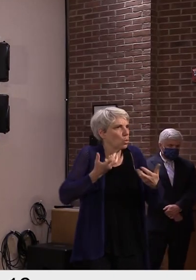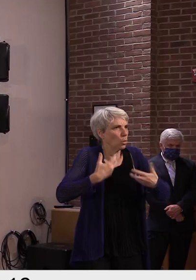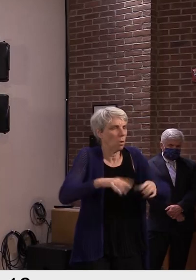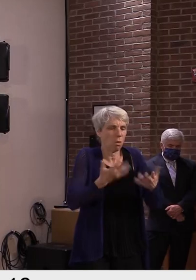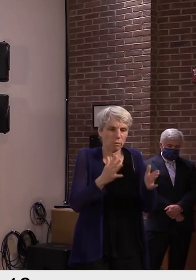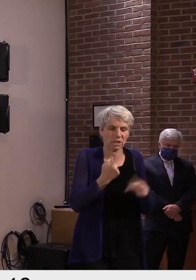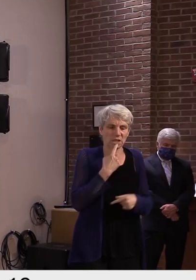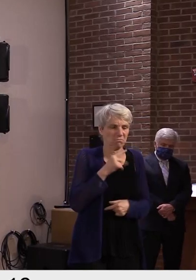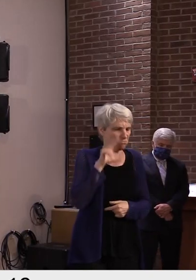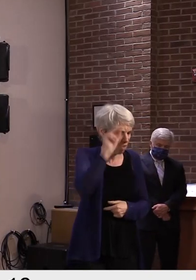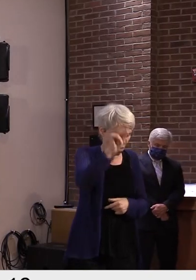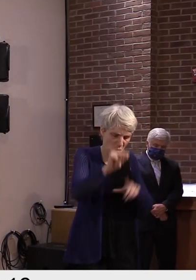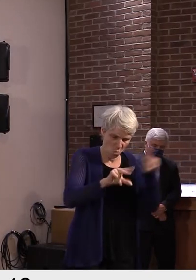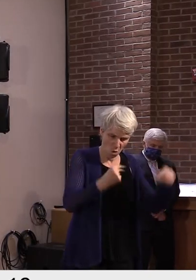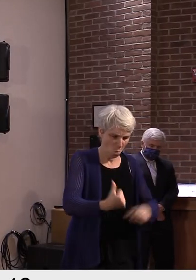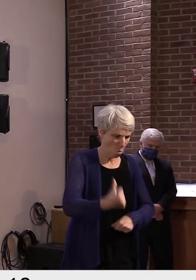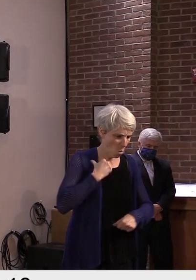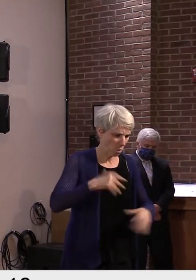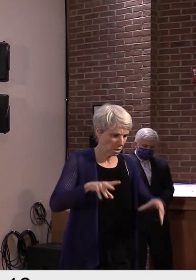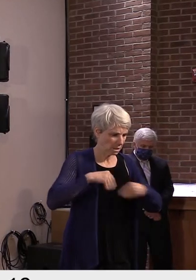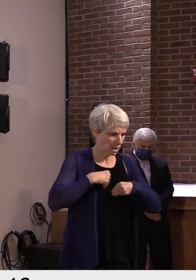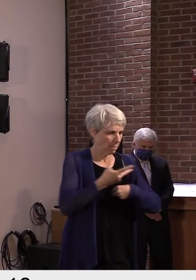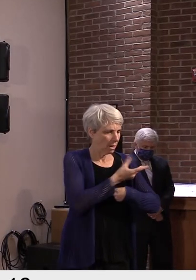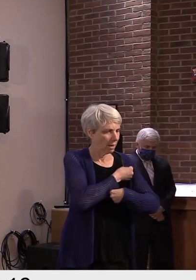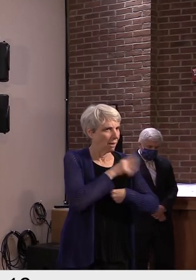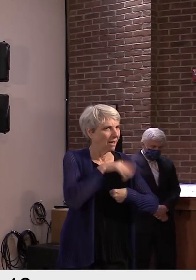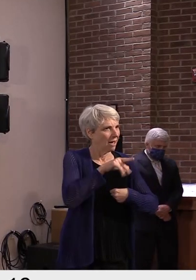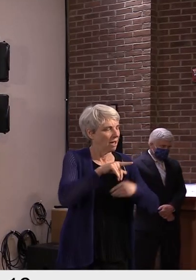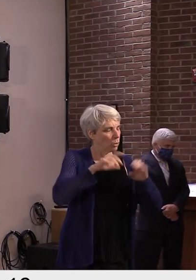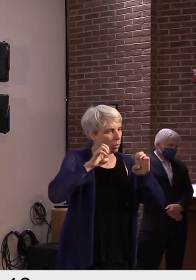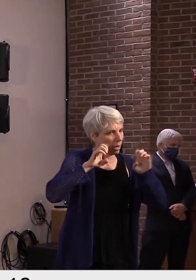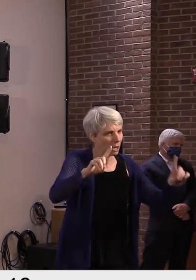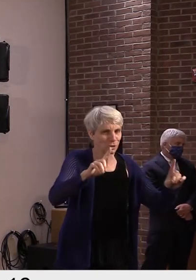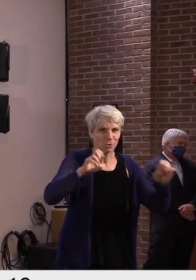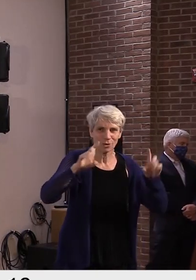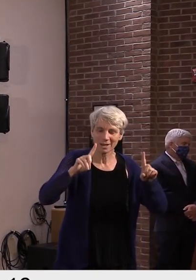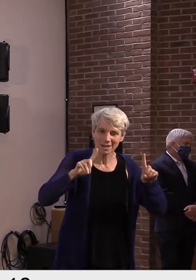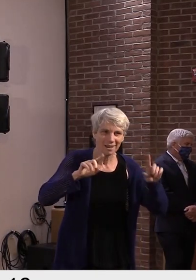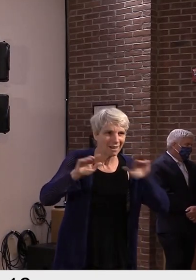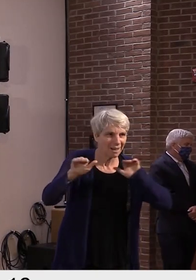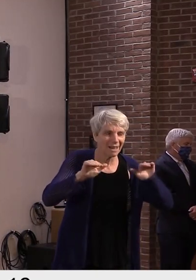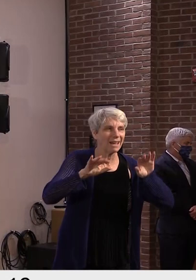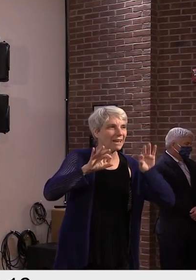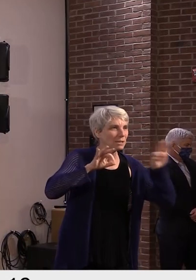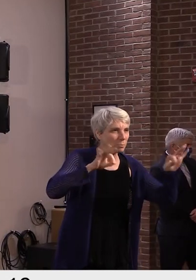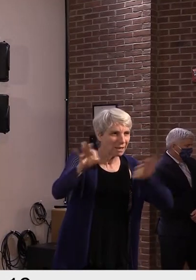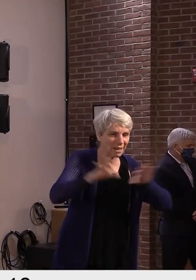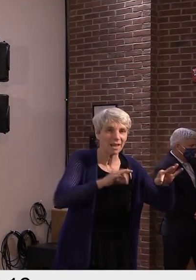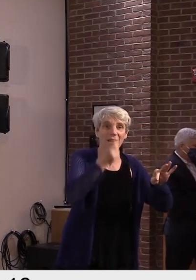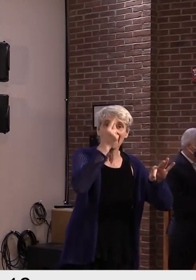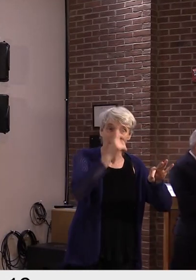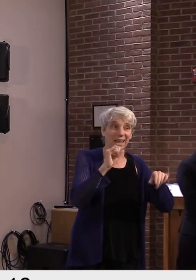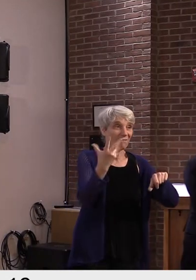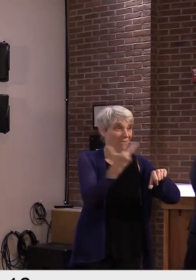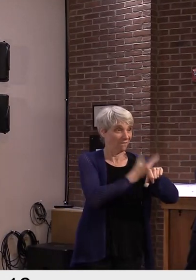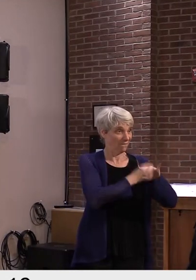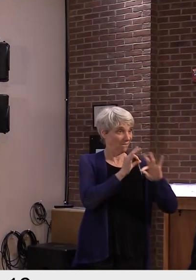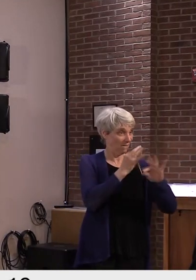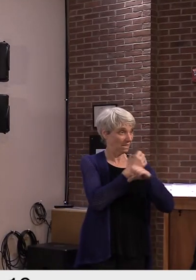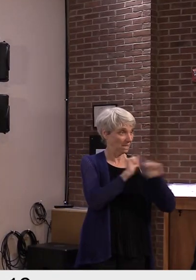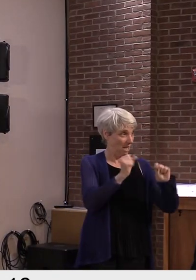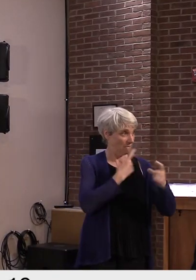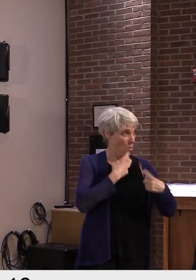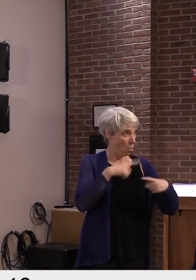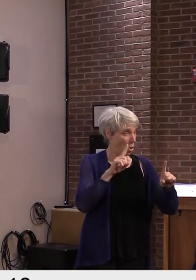this vaccine is not only going to free up their lives again and let them move beyond this pandemic, but it's going to be safe for them.